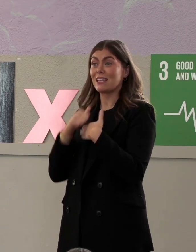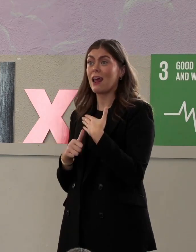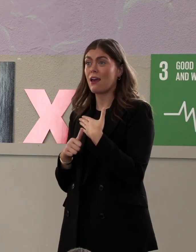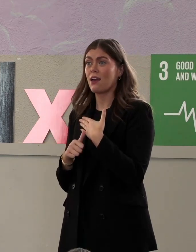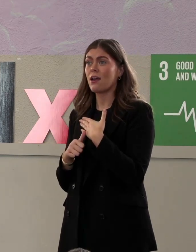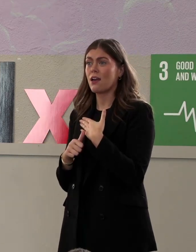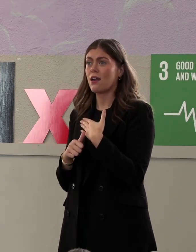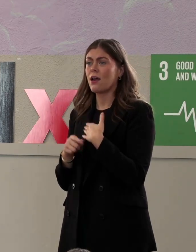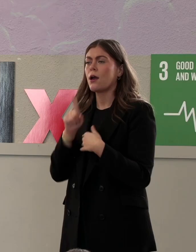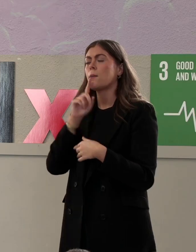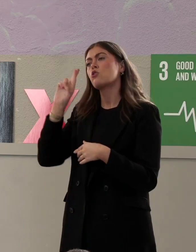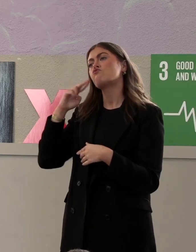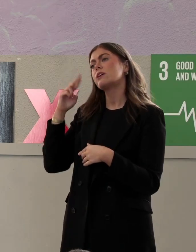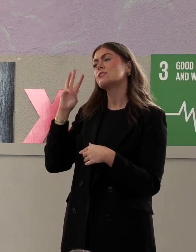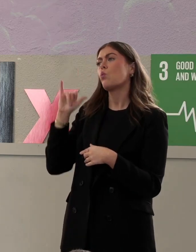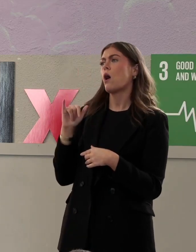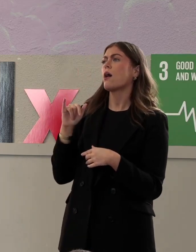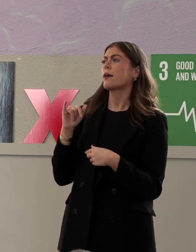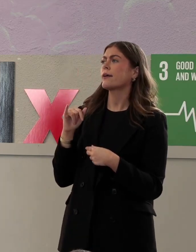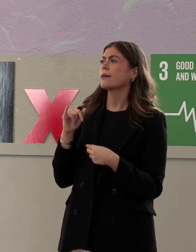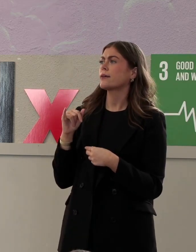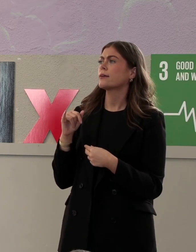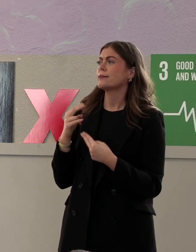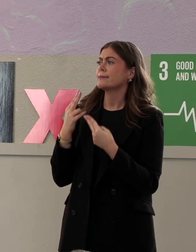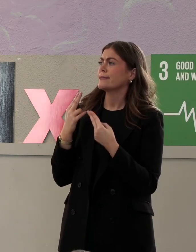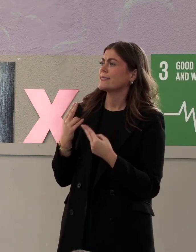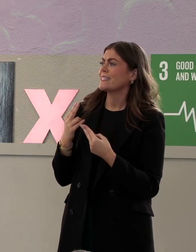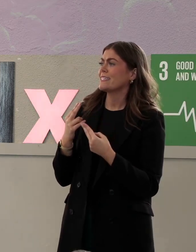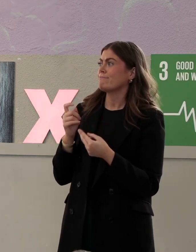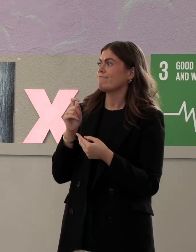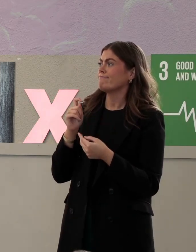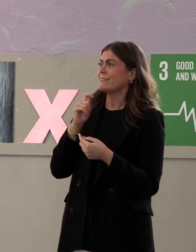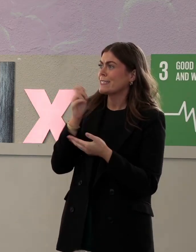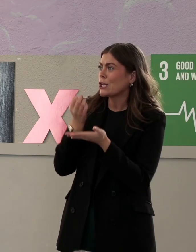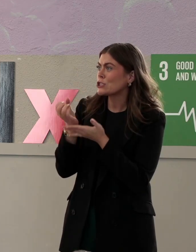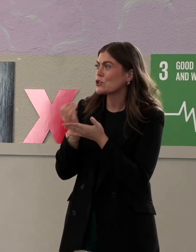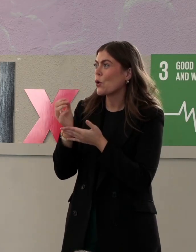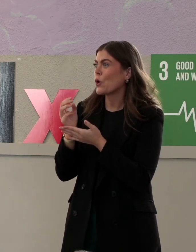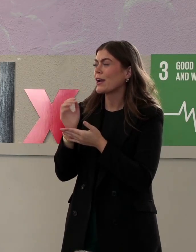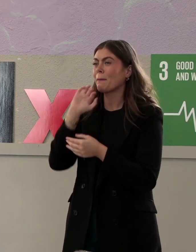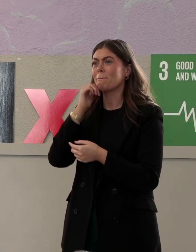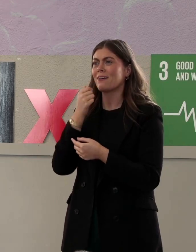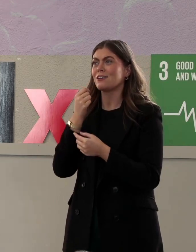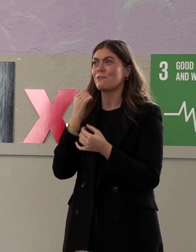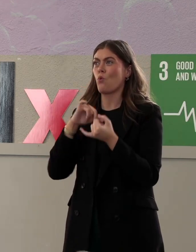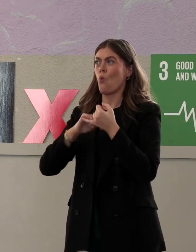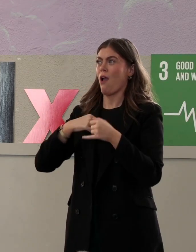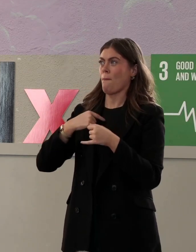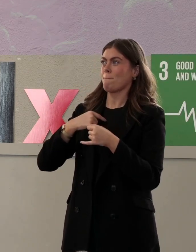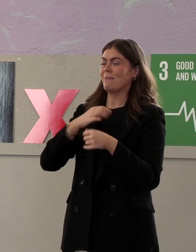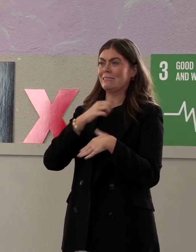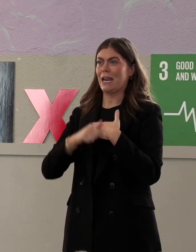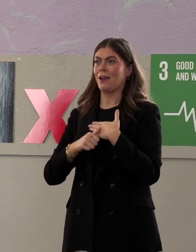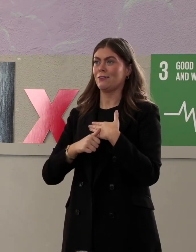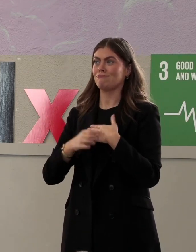The reason why I have to run my story off because of who I am today. Today, I'm 65.